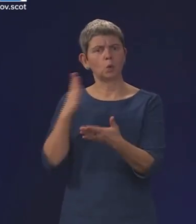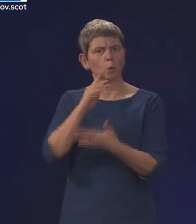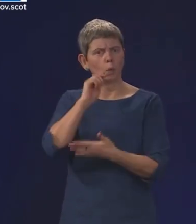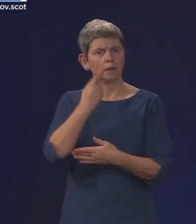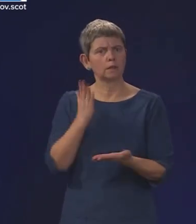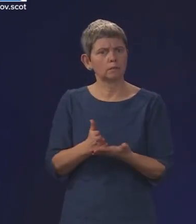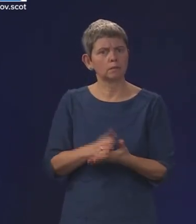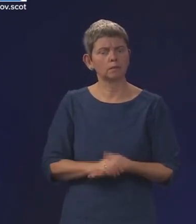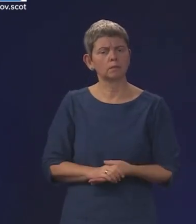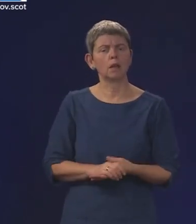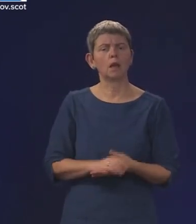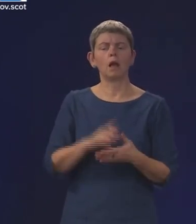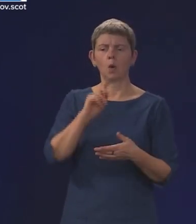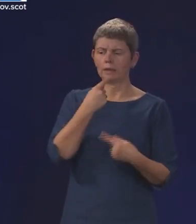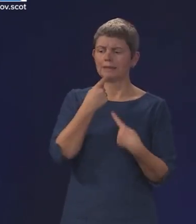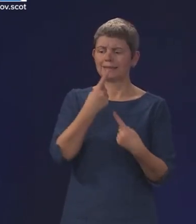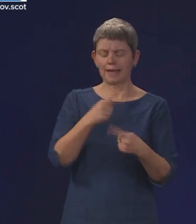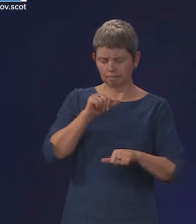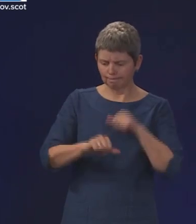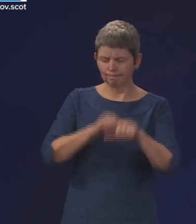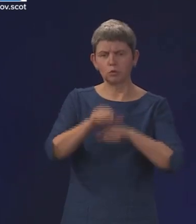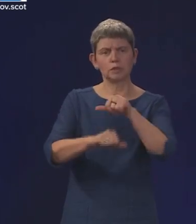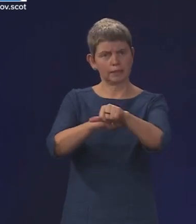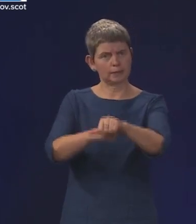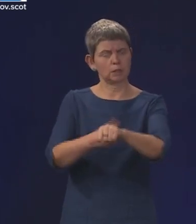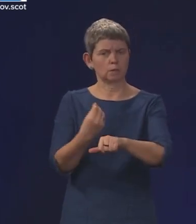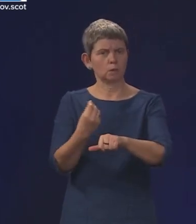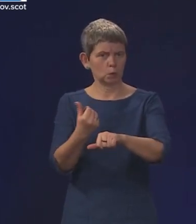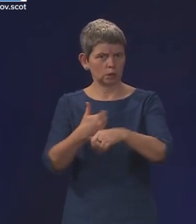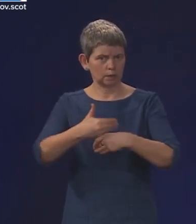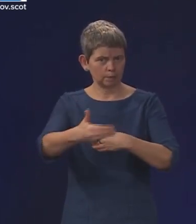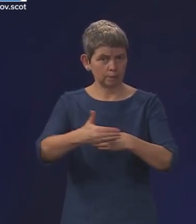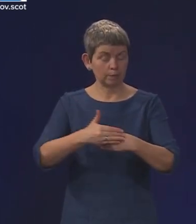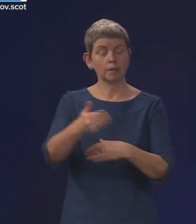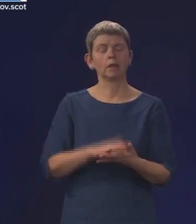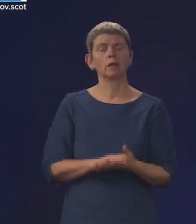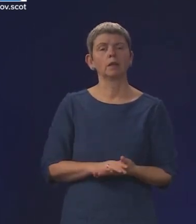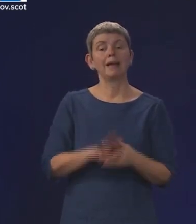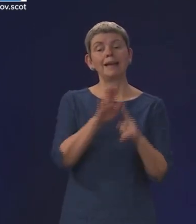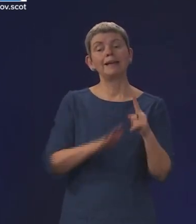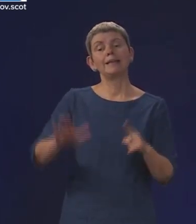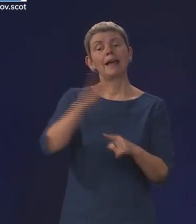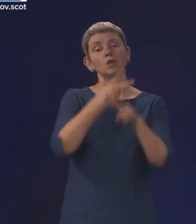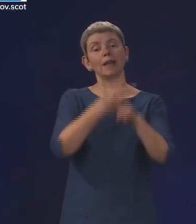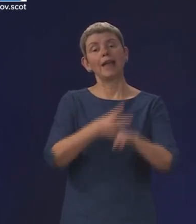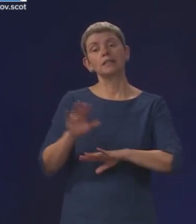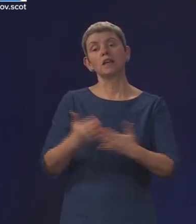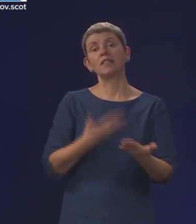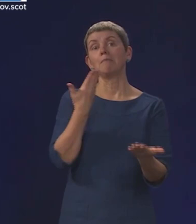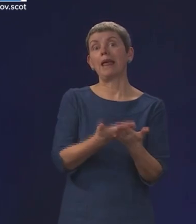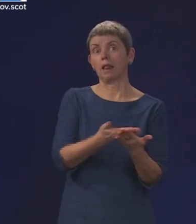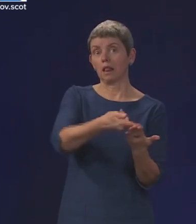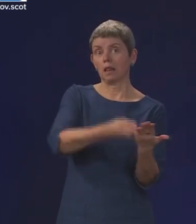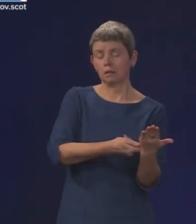steps we intend to take on that in due course. On the National Care Service bill, there's a number of parliamentary